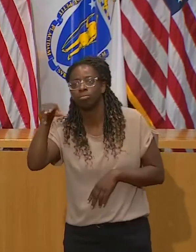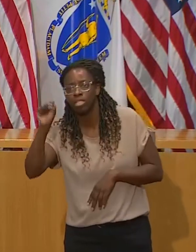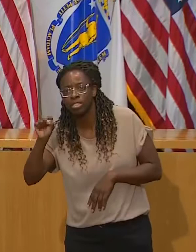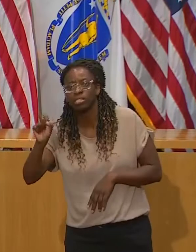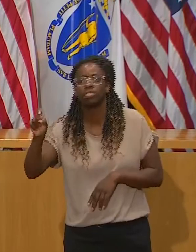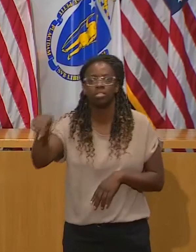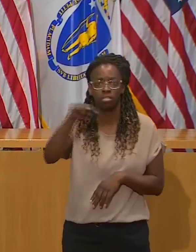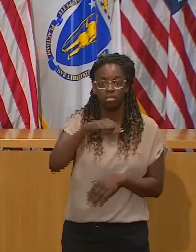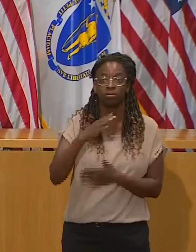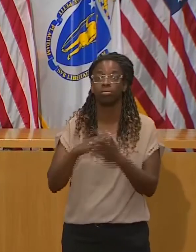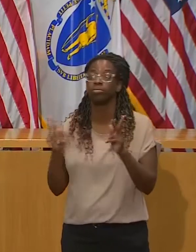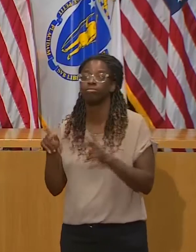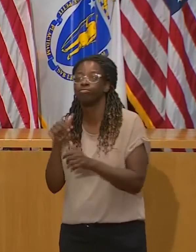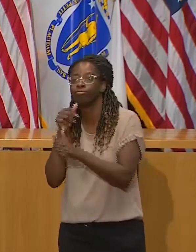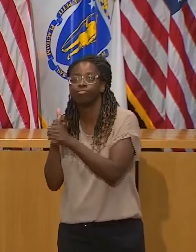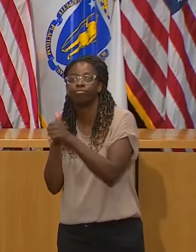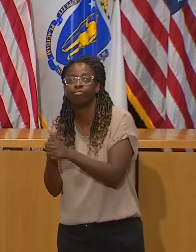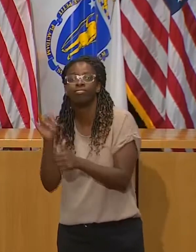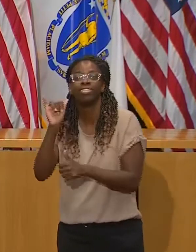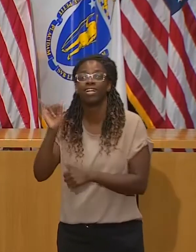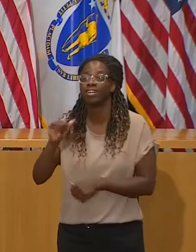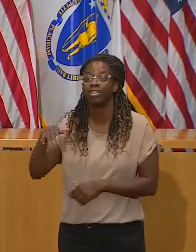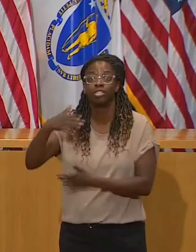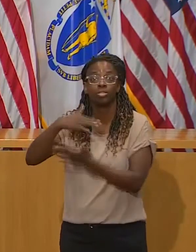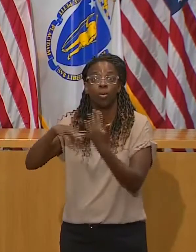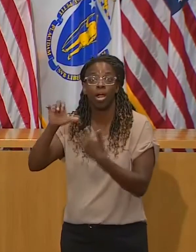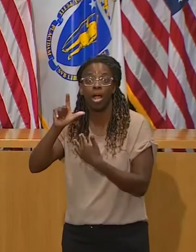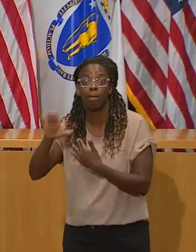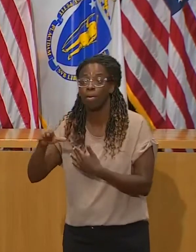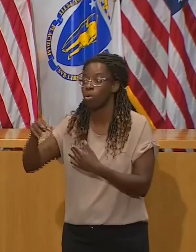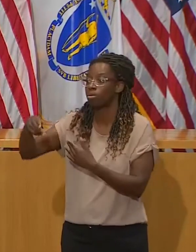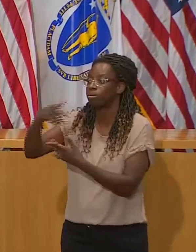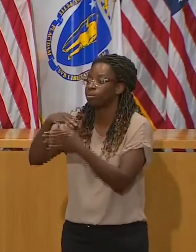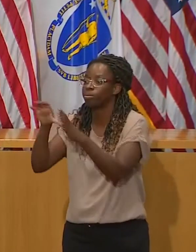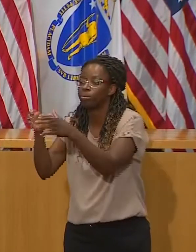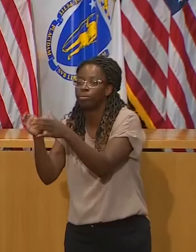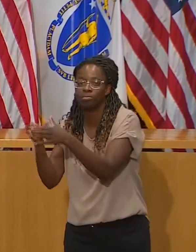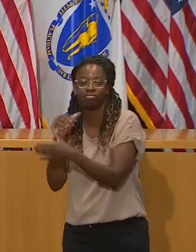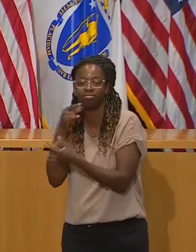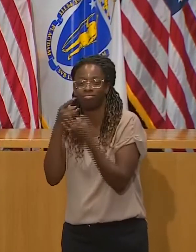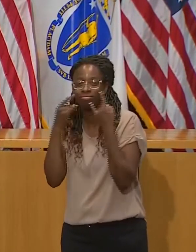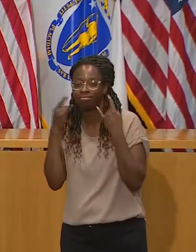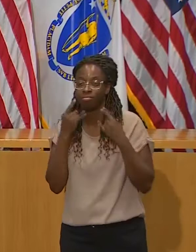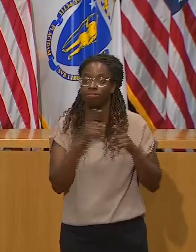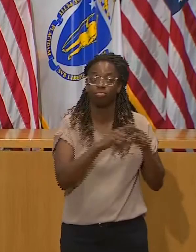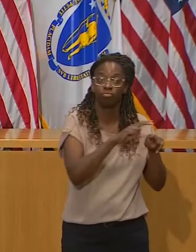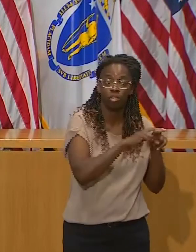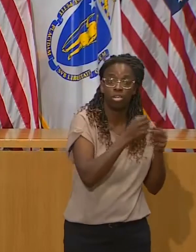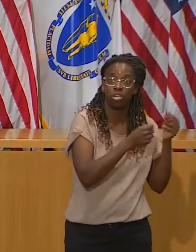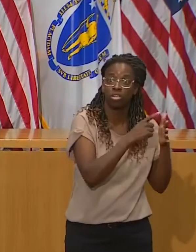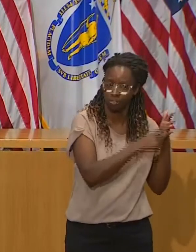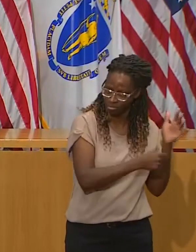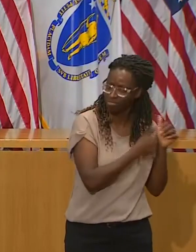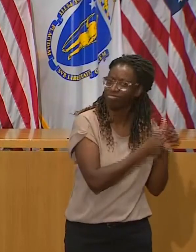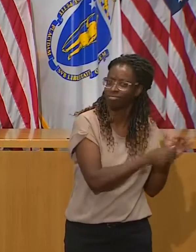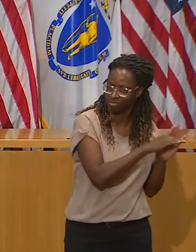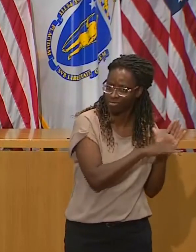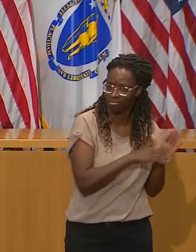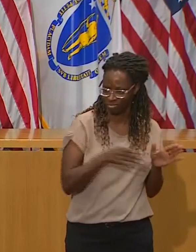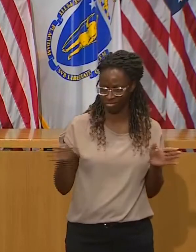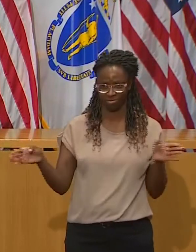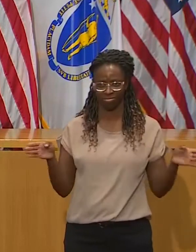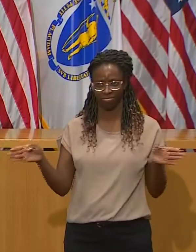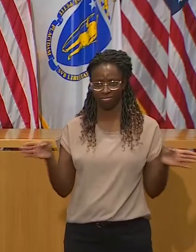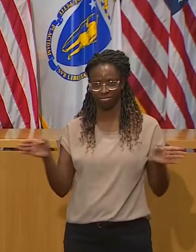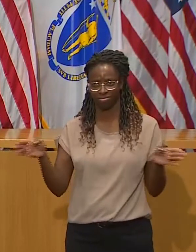shutting down religion, religious gatherings when this all began. But people have to, even in those settings, people have